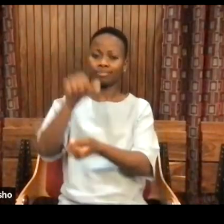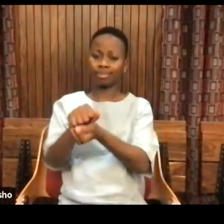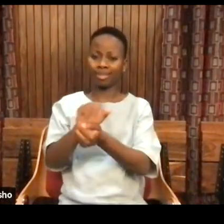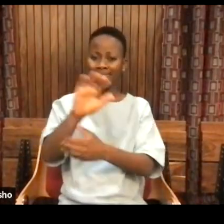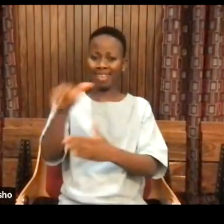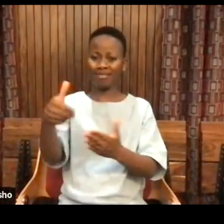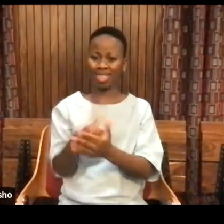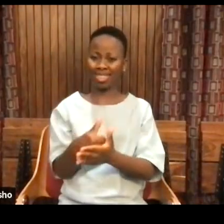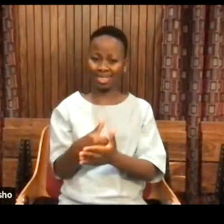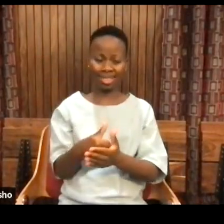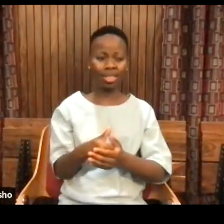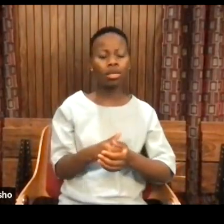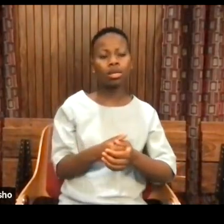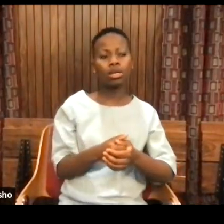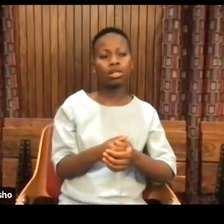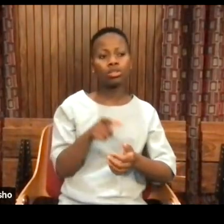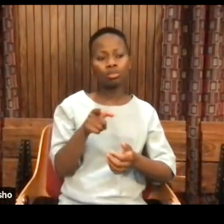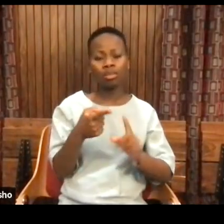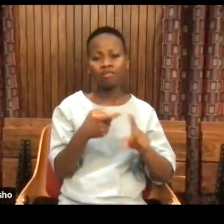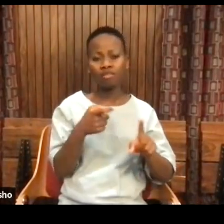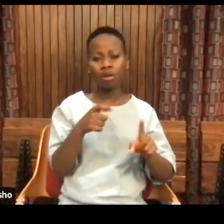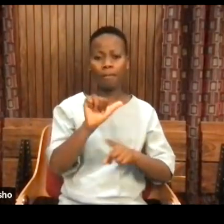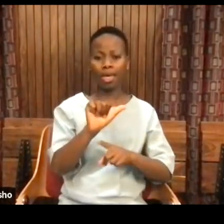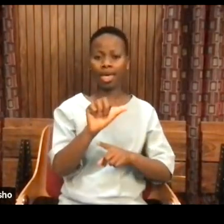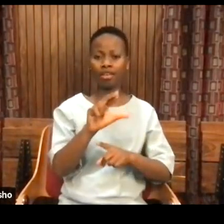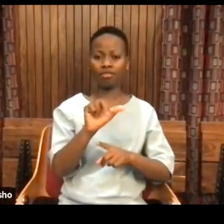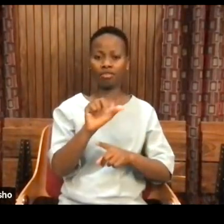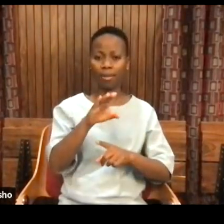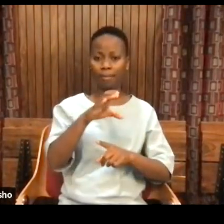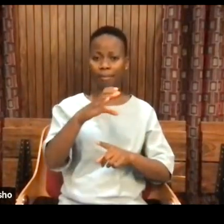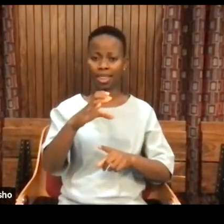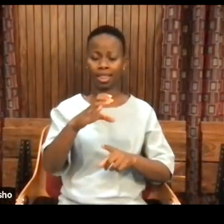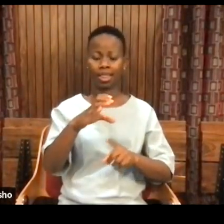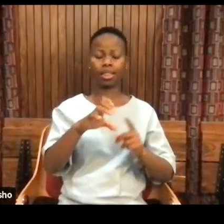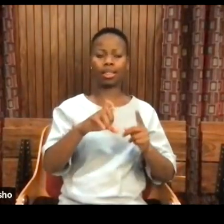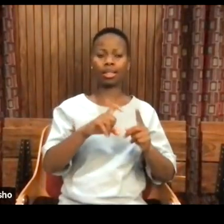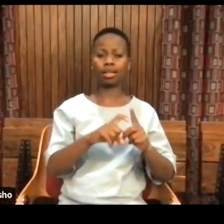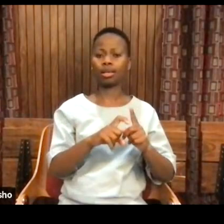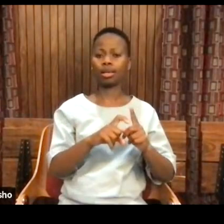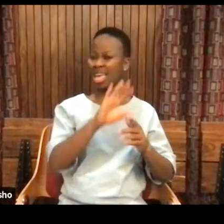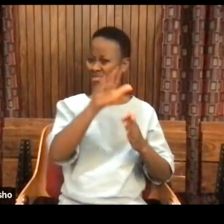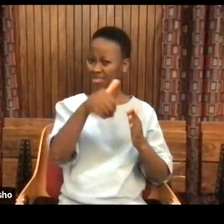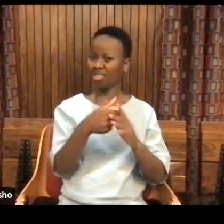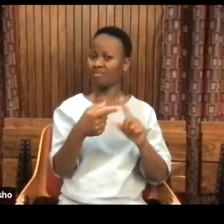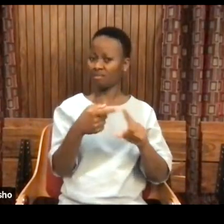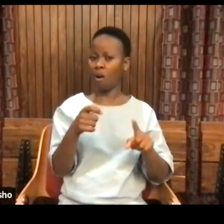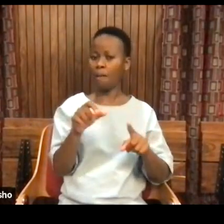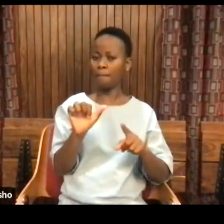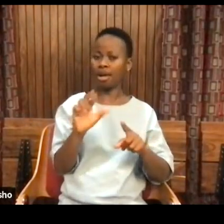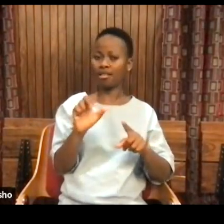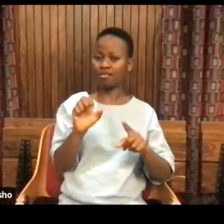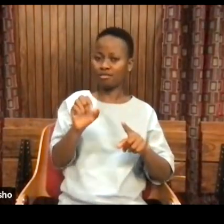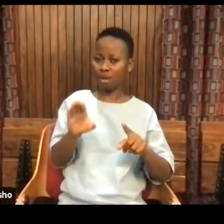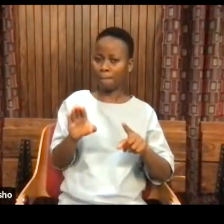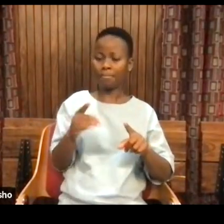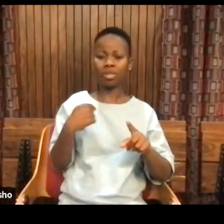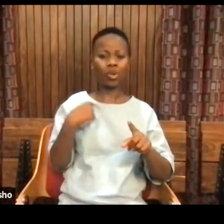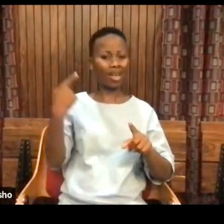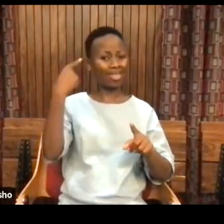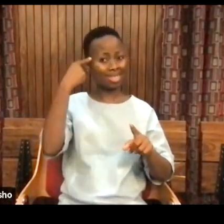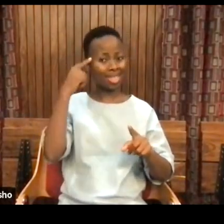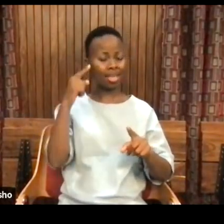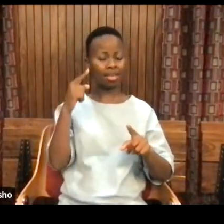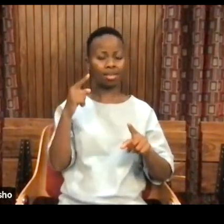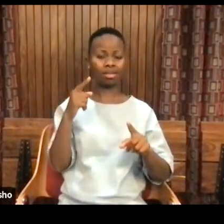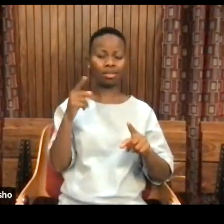And, you know, it comes from Arabic, it has roots in, you know, all different parts. And I think Western science and technology did the same thing.